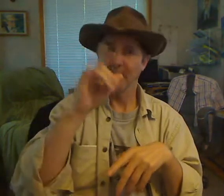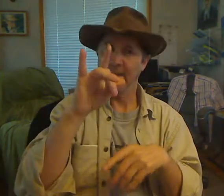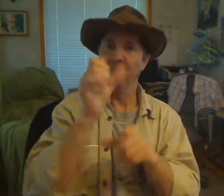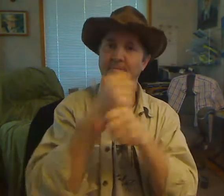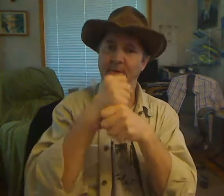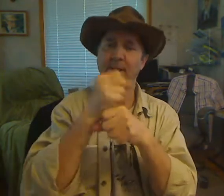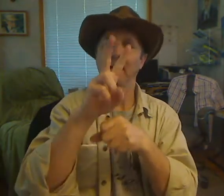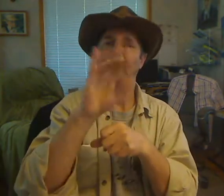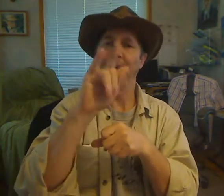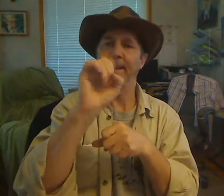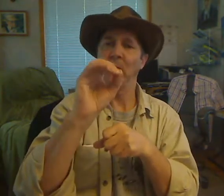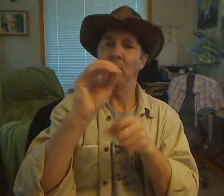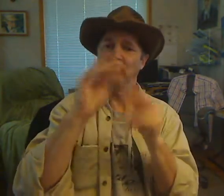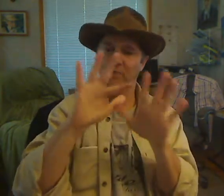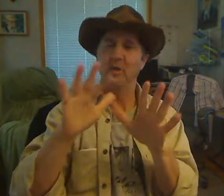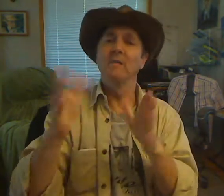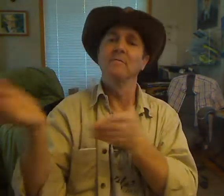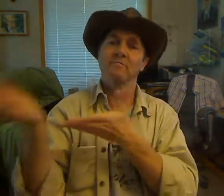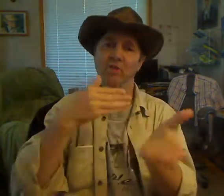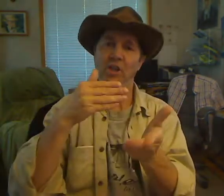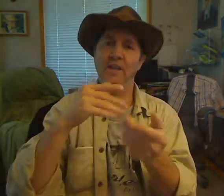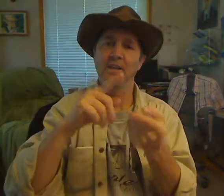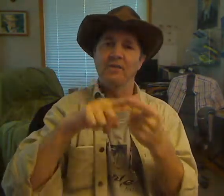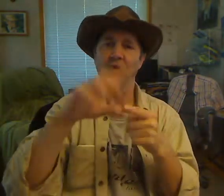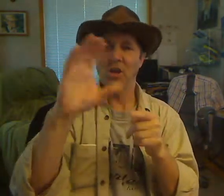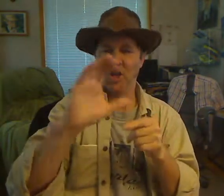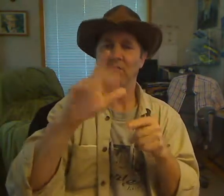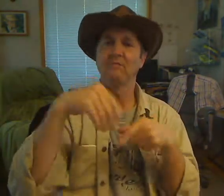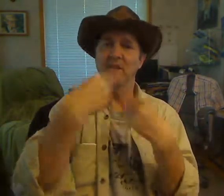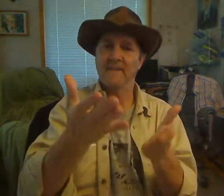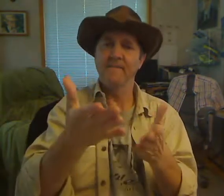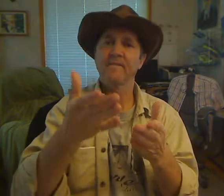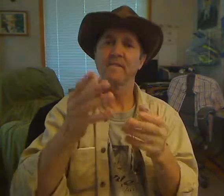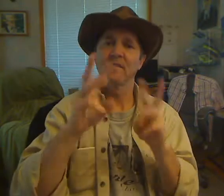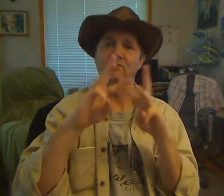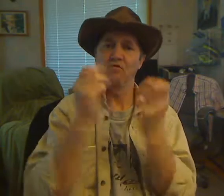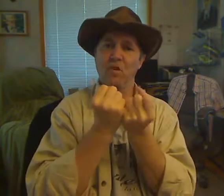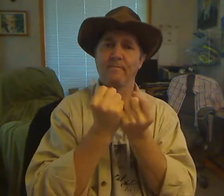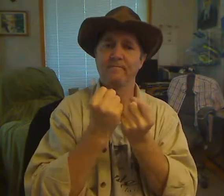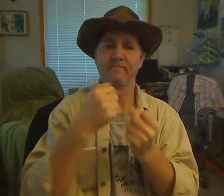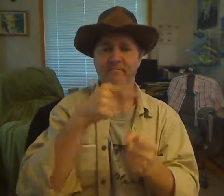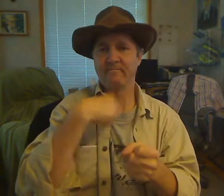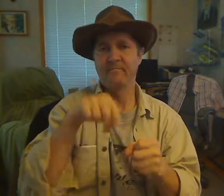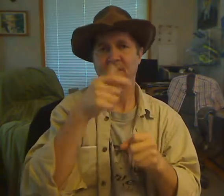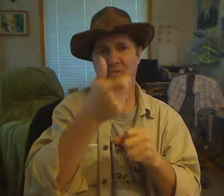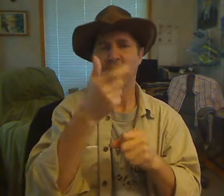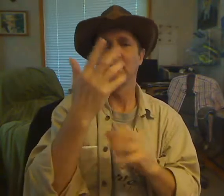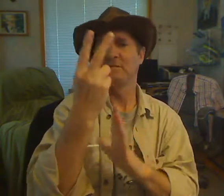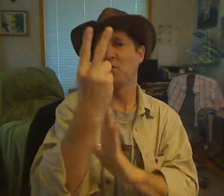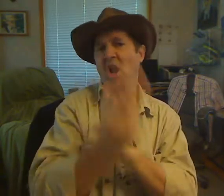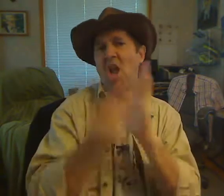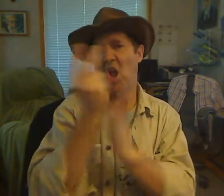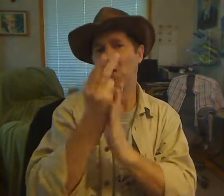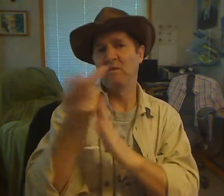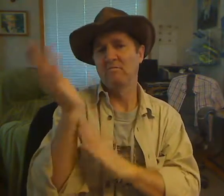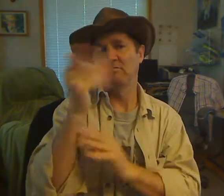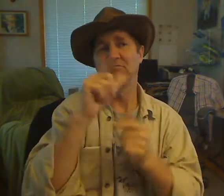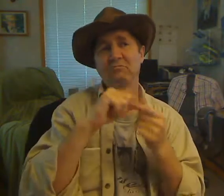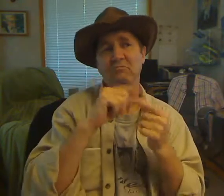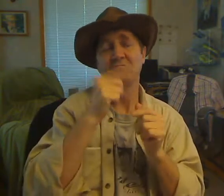all of my favorite brands. But what I've found in shopping through Direct Buy is that